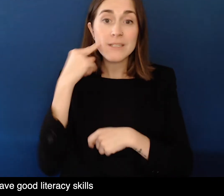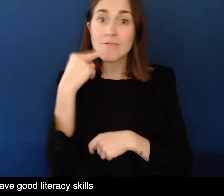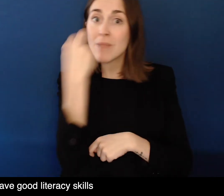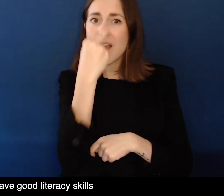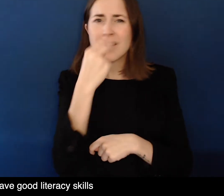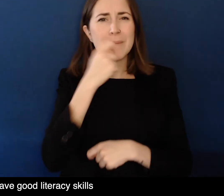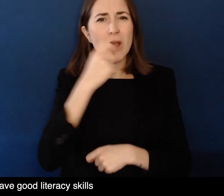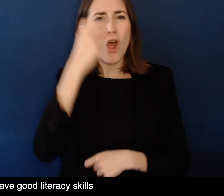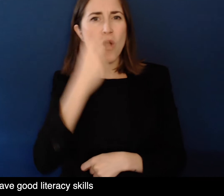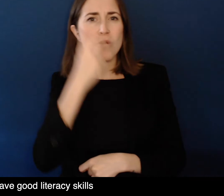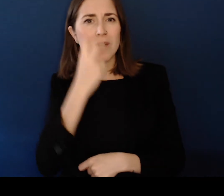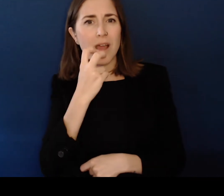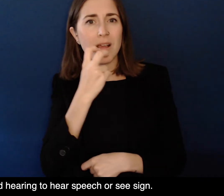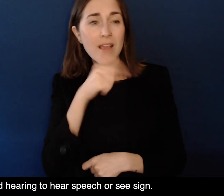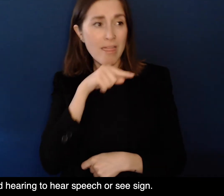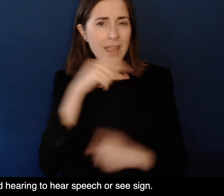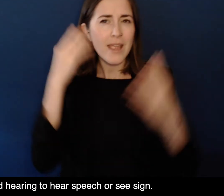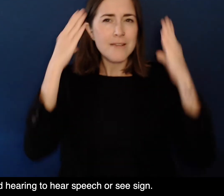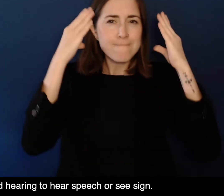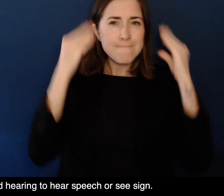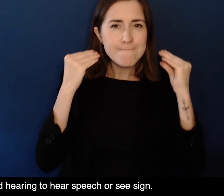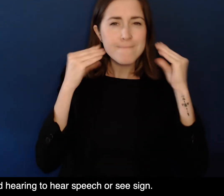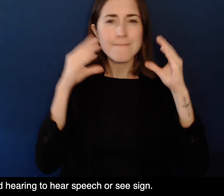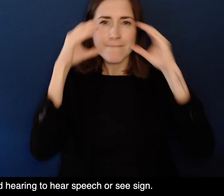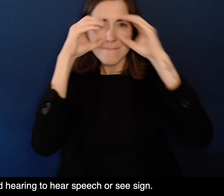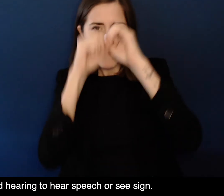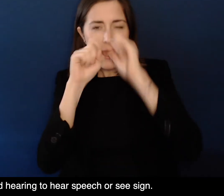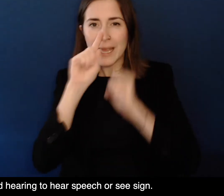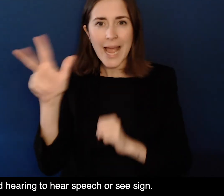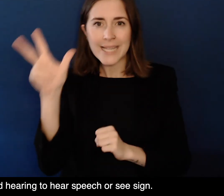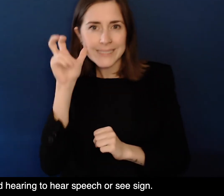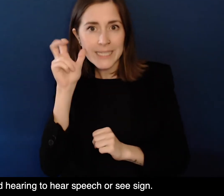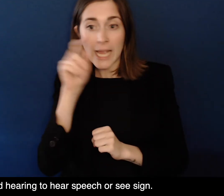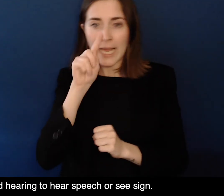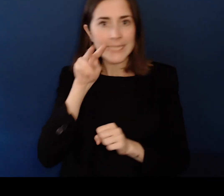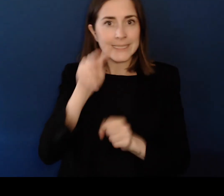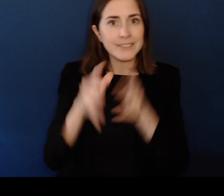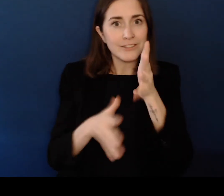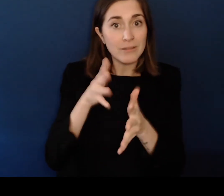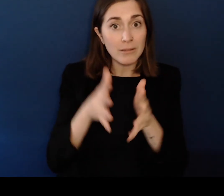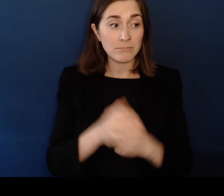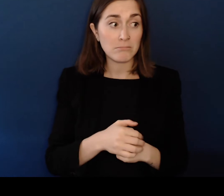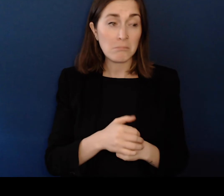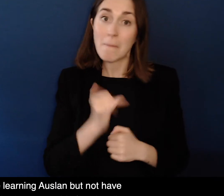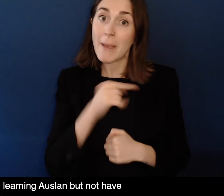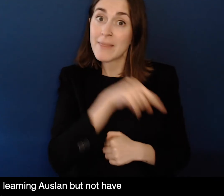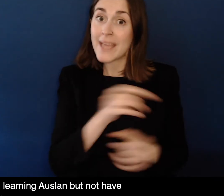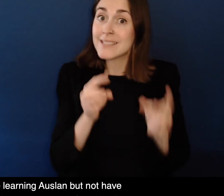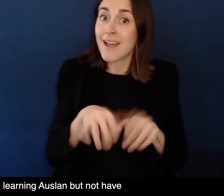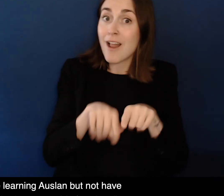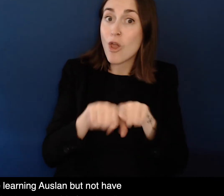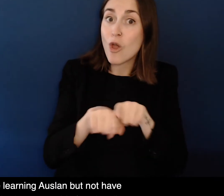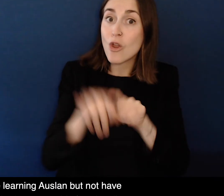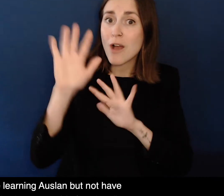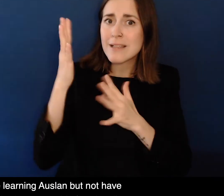They will have good literacy skills But not enough vision and hearing To hear speech or see sign They may also